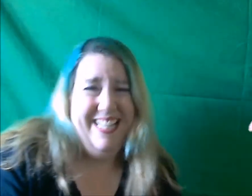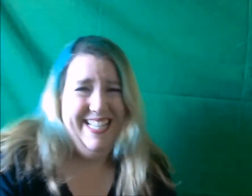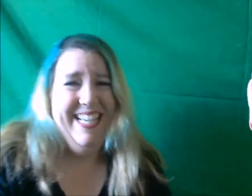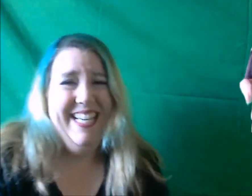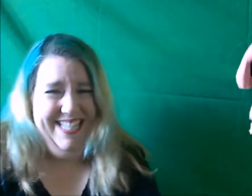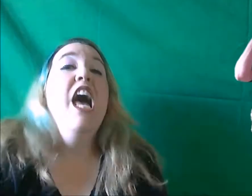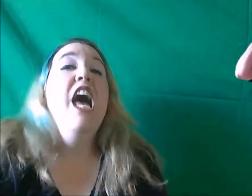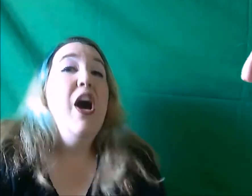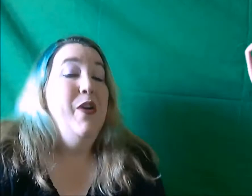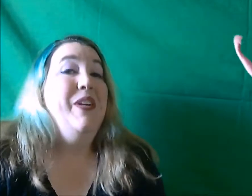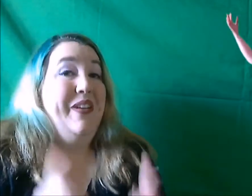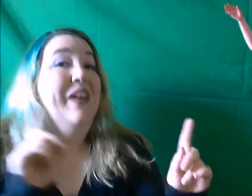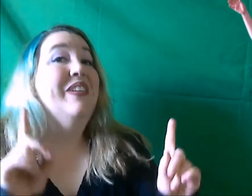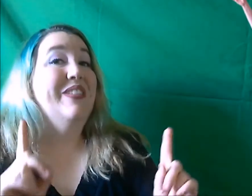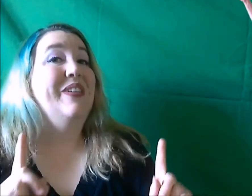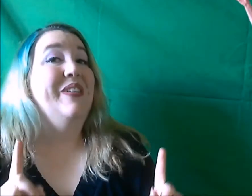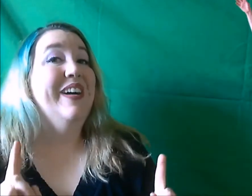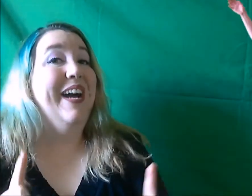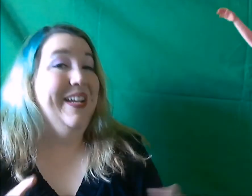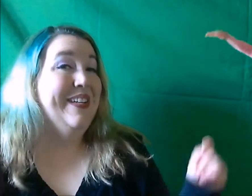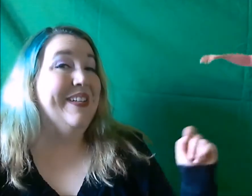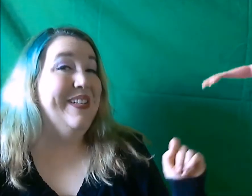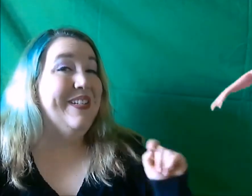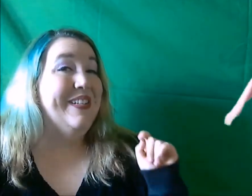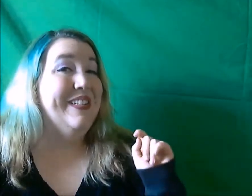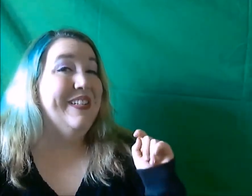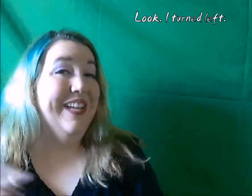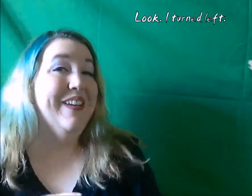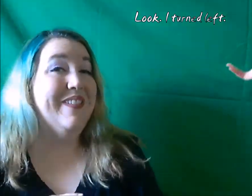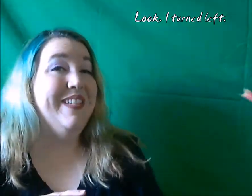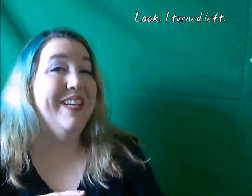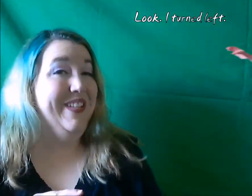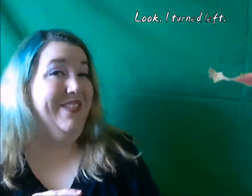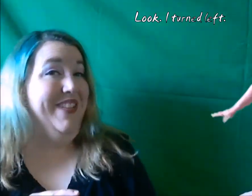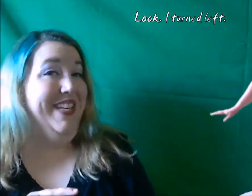Oh and also I couldn't turn left at the beginning.